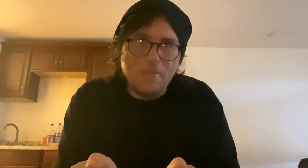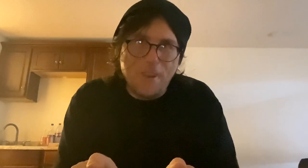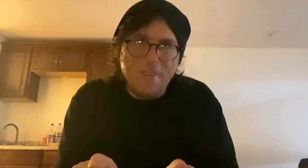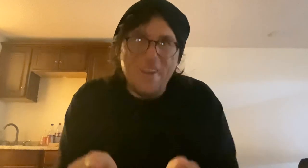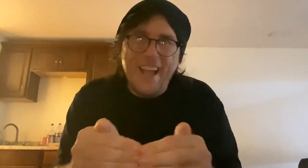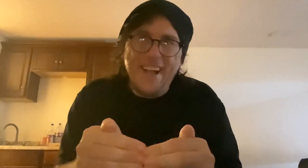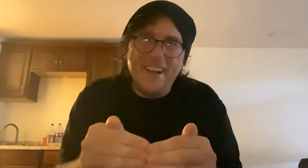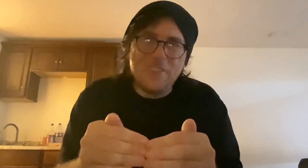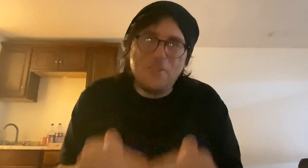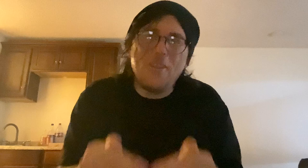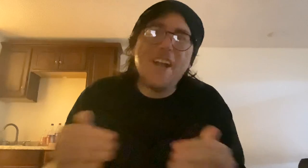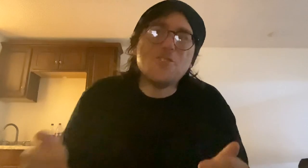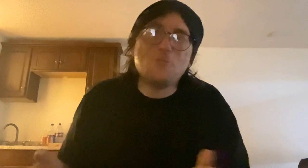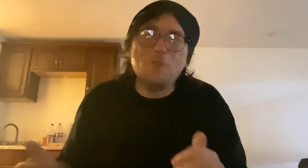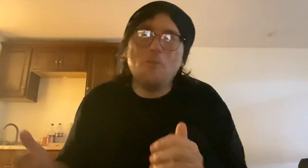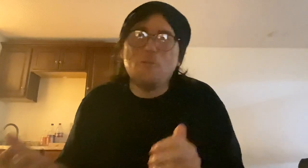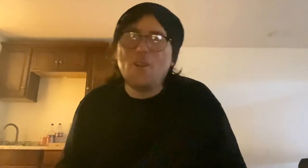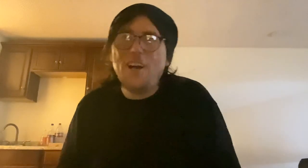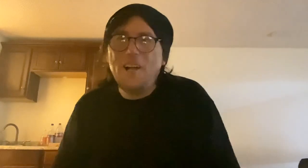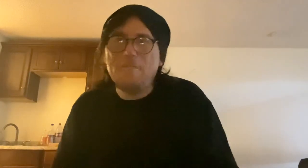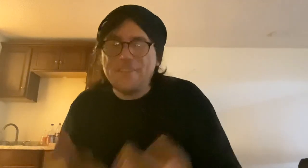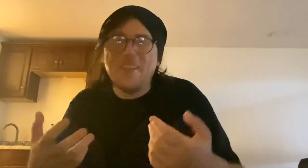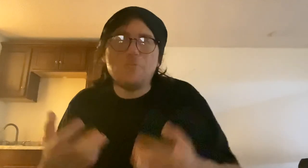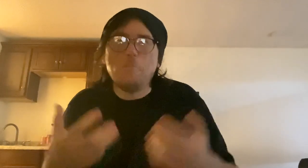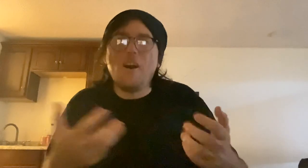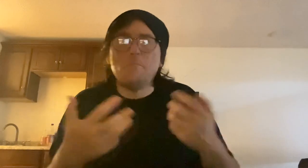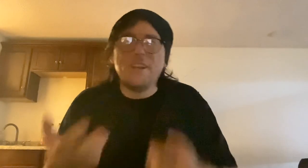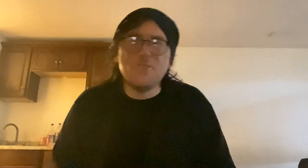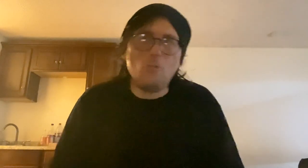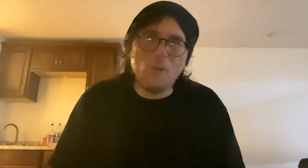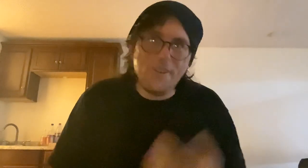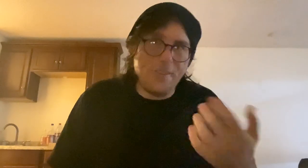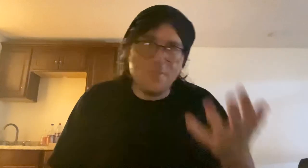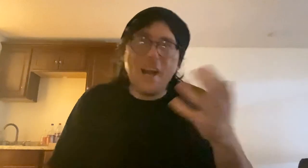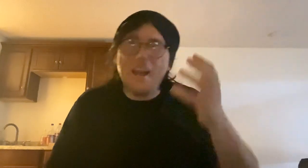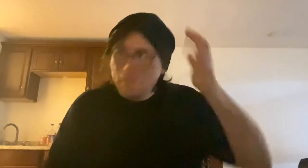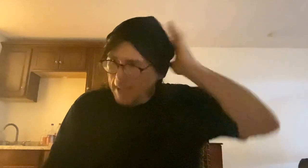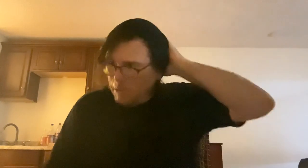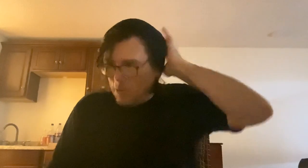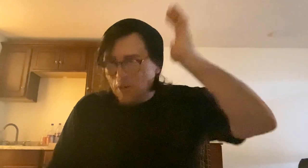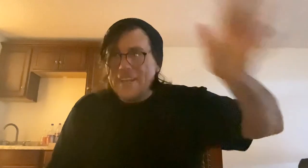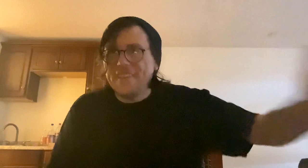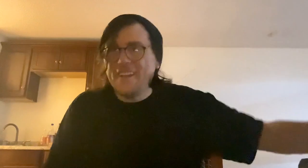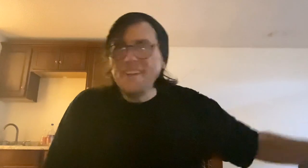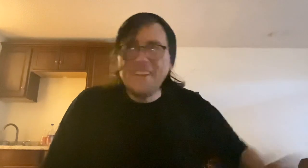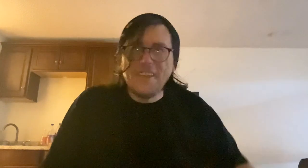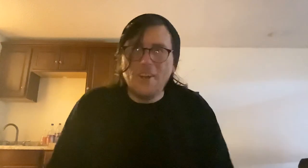for you. And so you're not screwed over of intellectual properties or your time and effort or anything, you know,